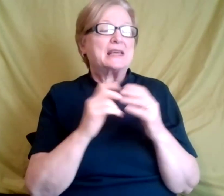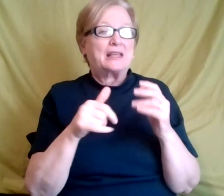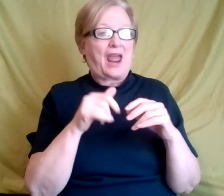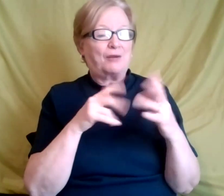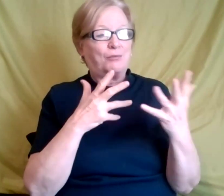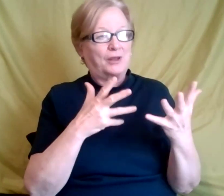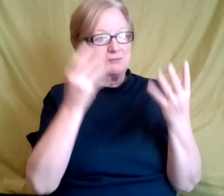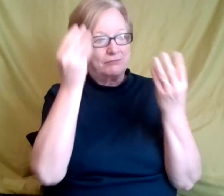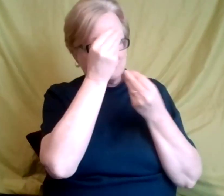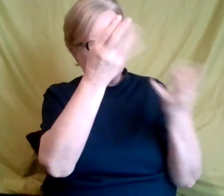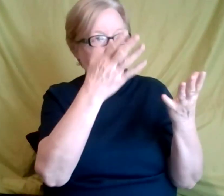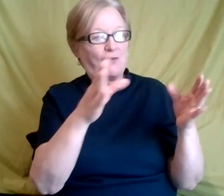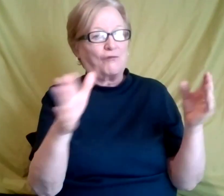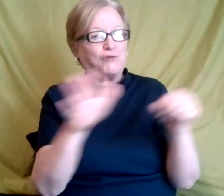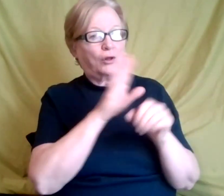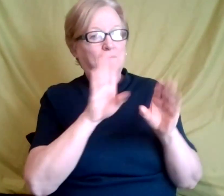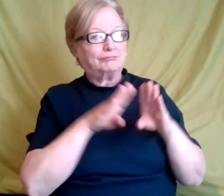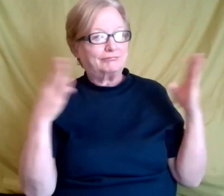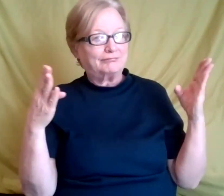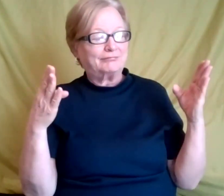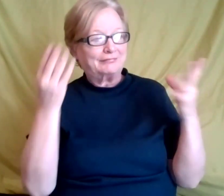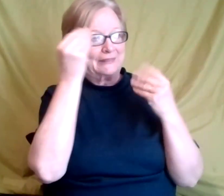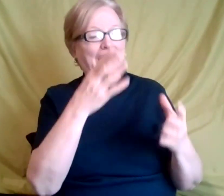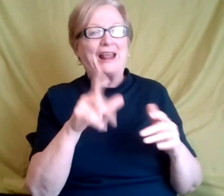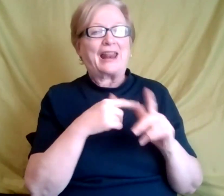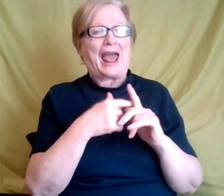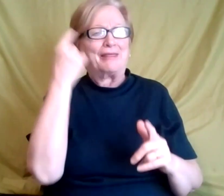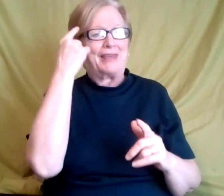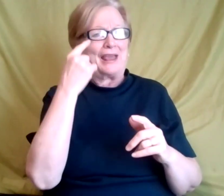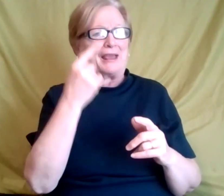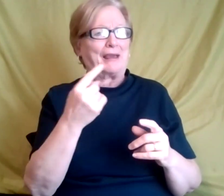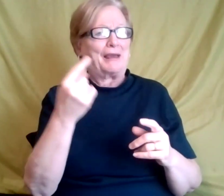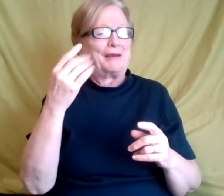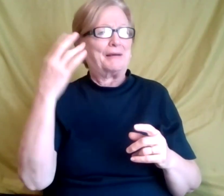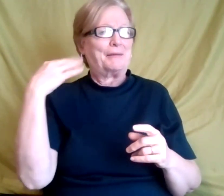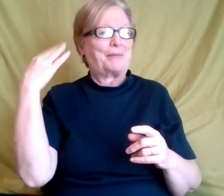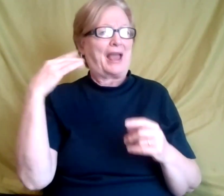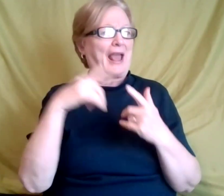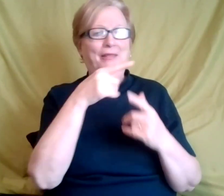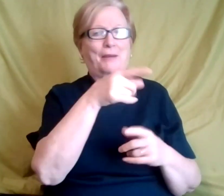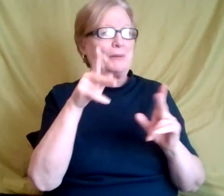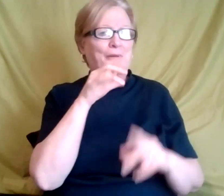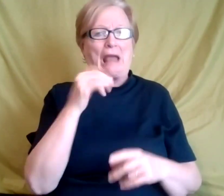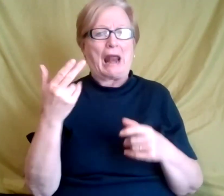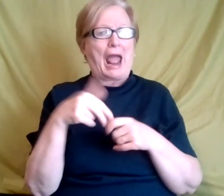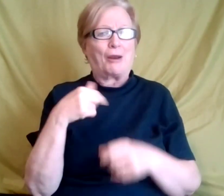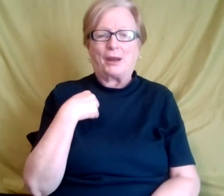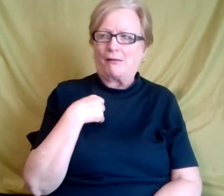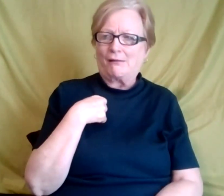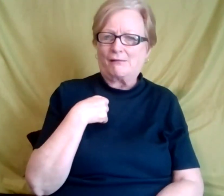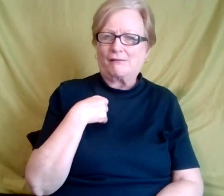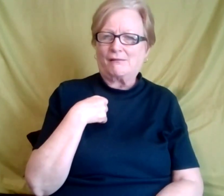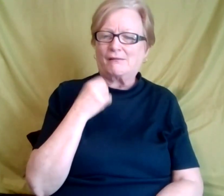full disclosure. Now that I think back on those employers that did not hire me, but I knew,